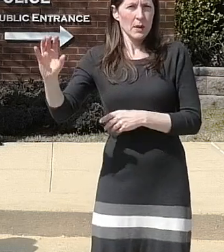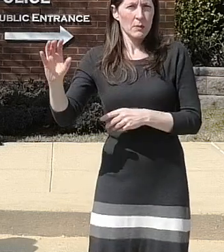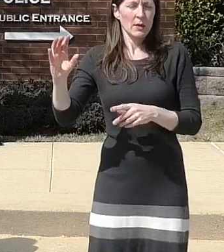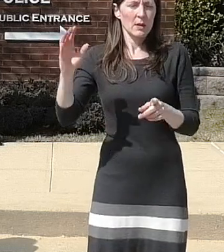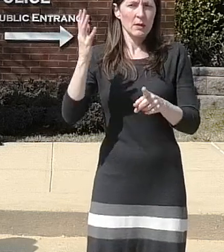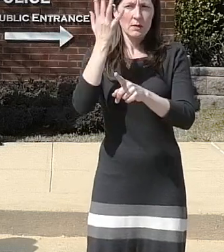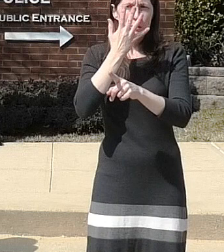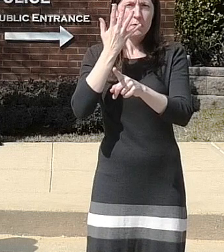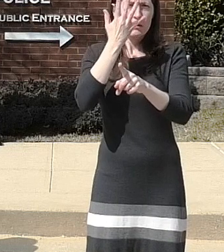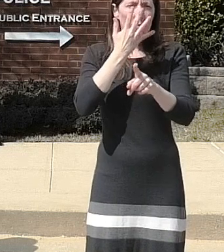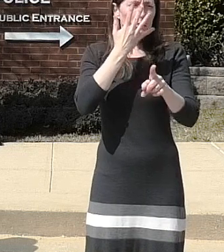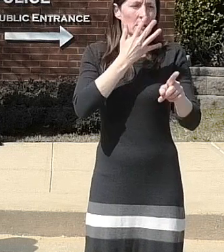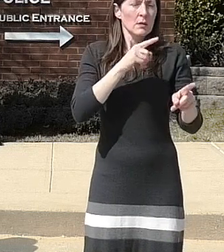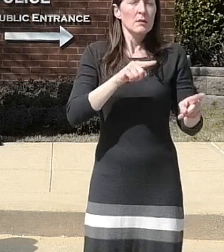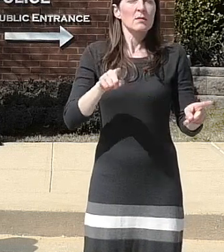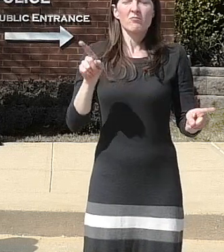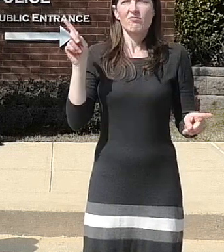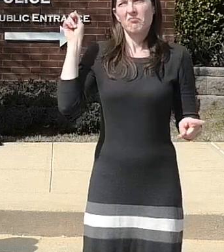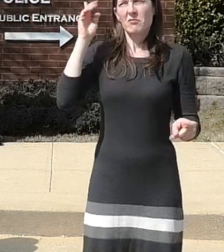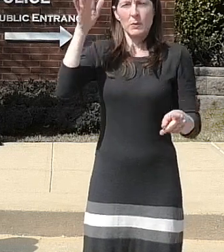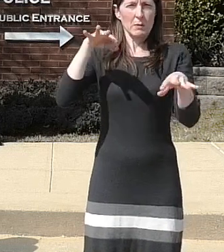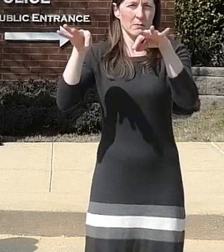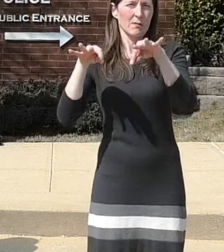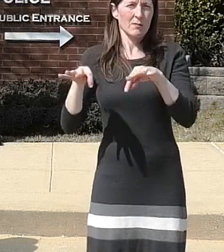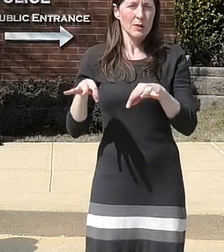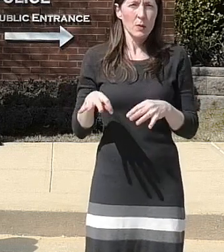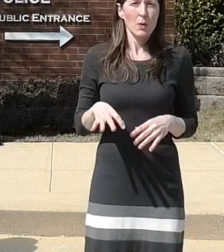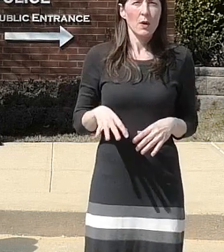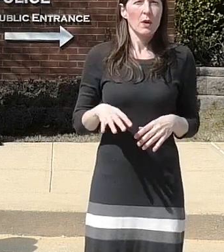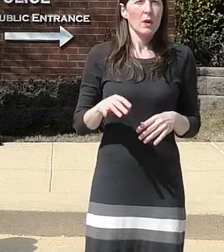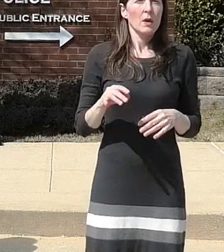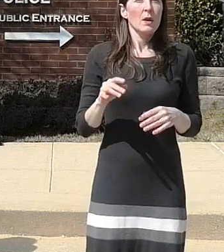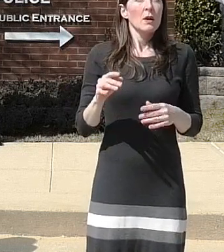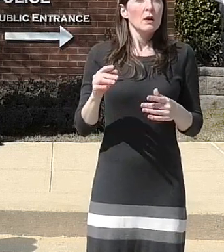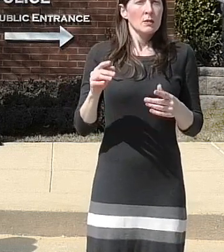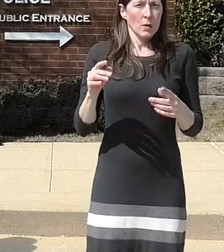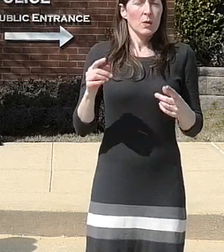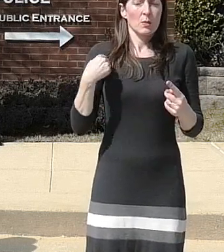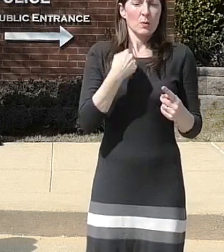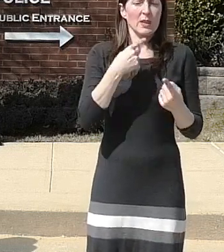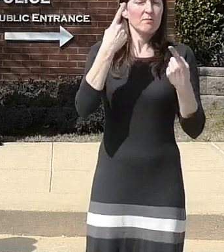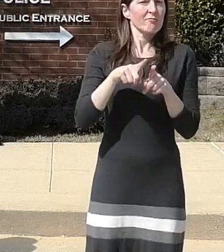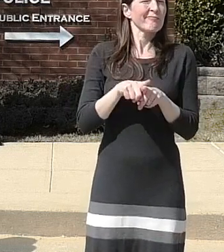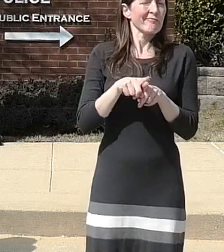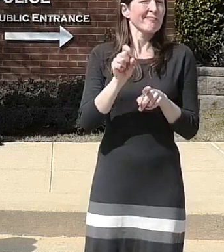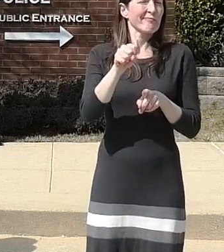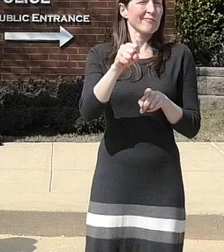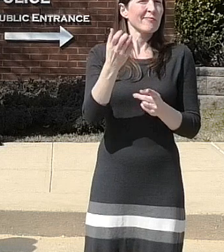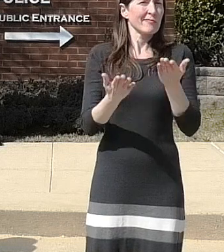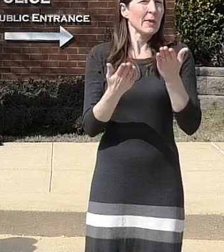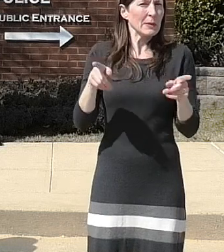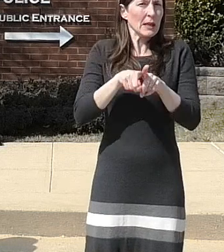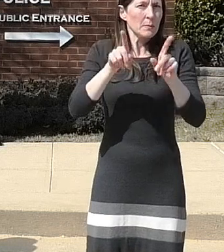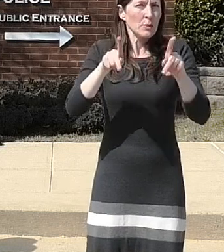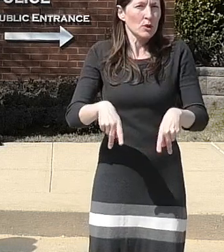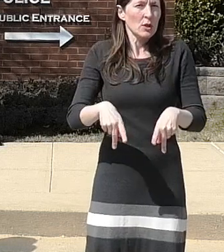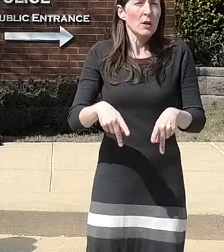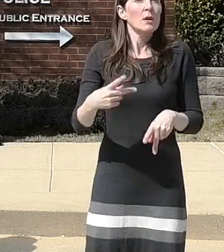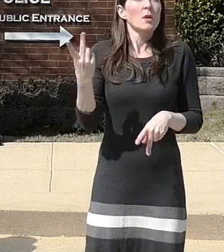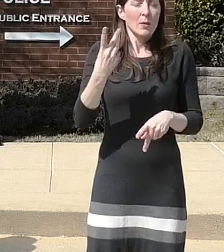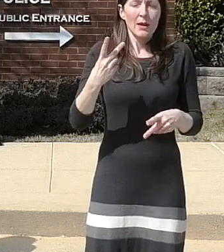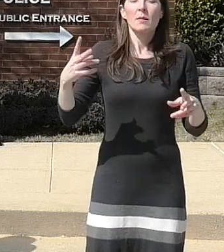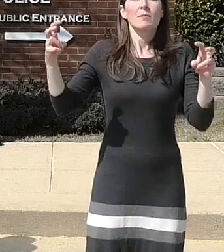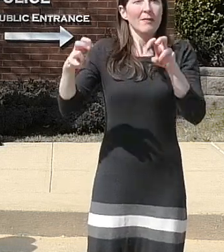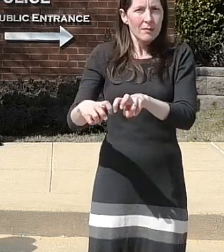talk about after we realized we may be looking at the same suspect we began to meet and go over our cases and share